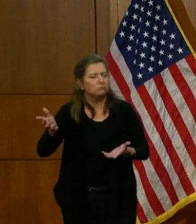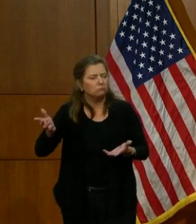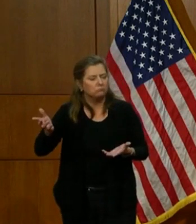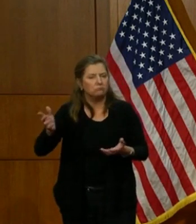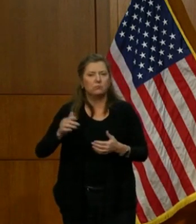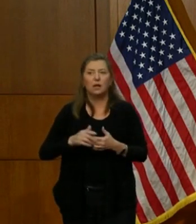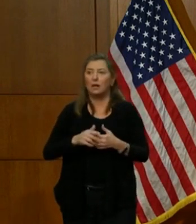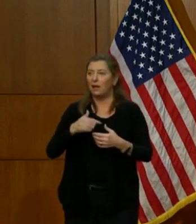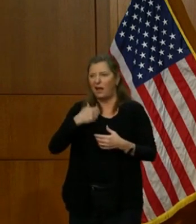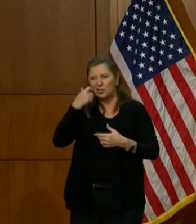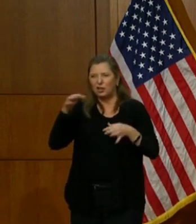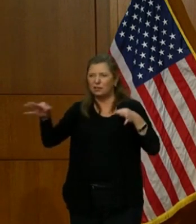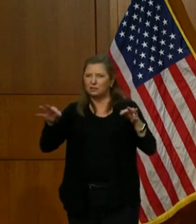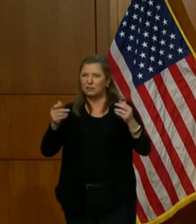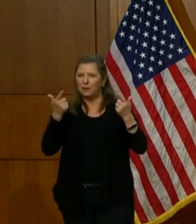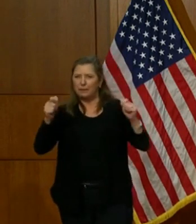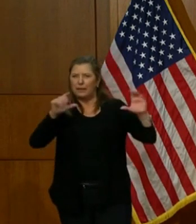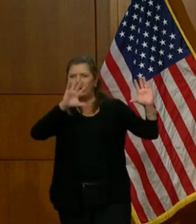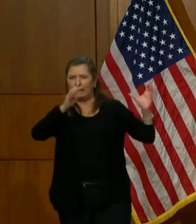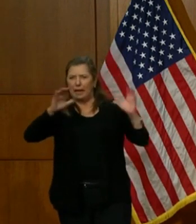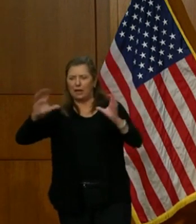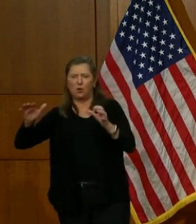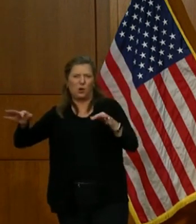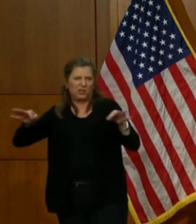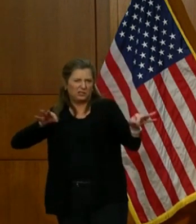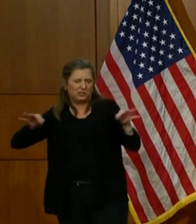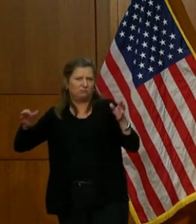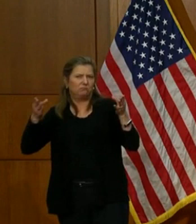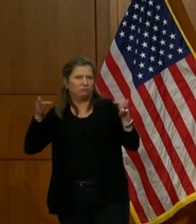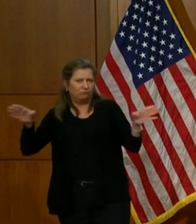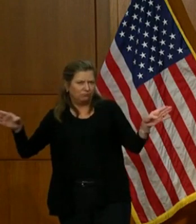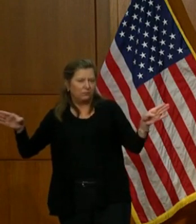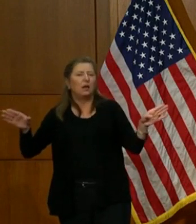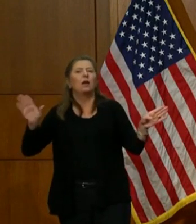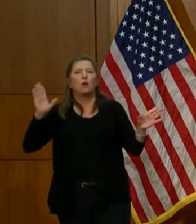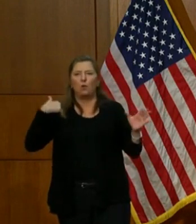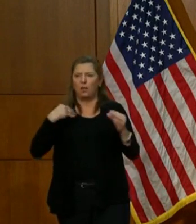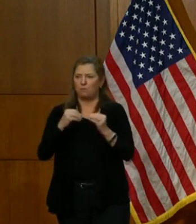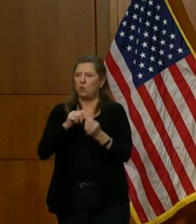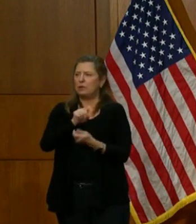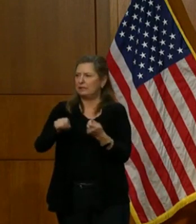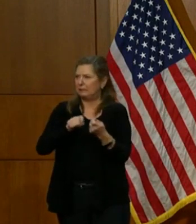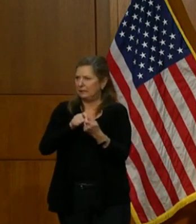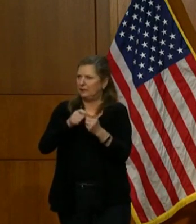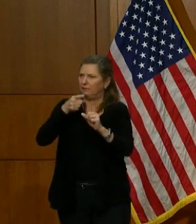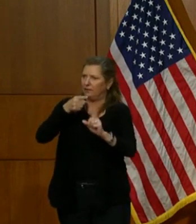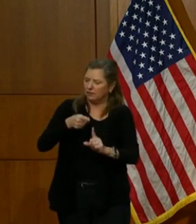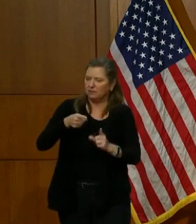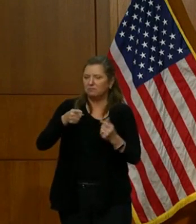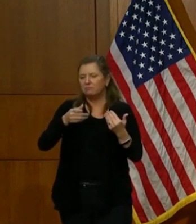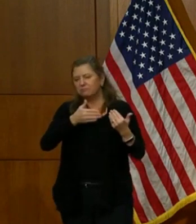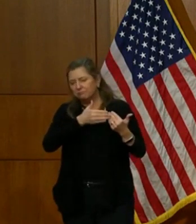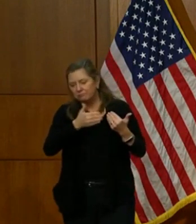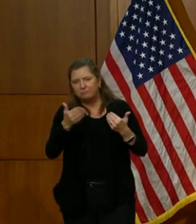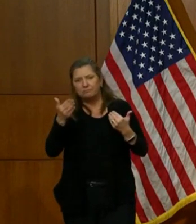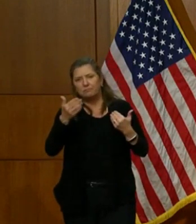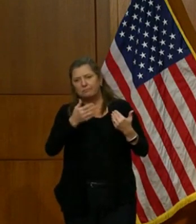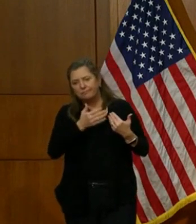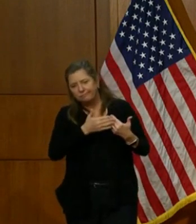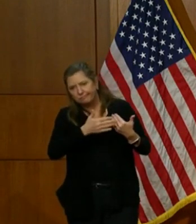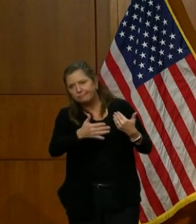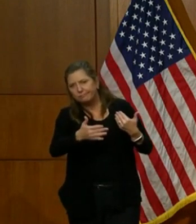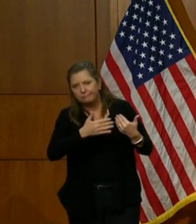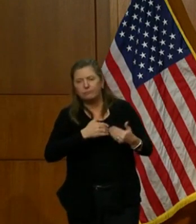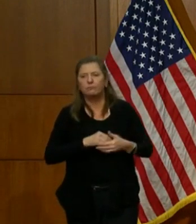I laid out the broad categories a minute ago, and we will have a lot more specifics in the days and weeks to come. But